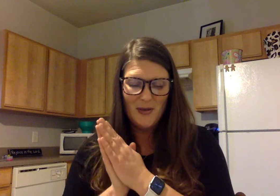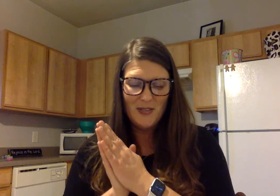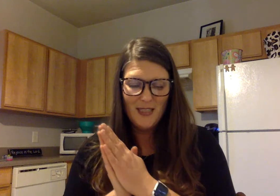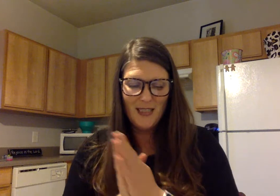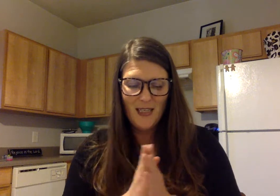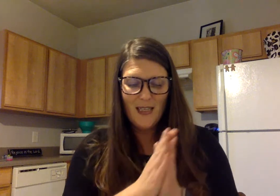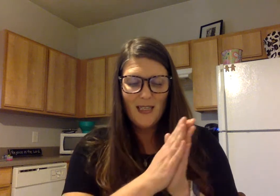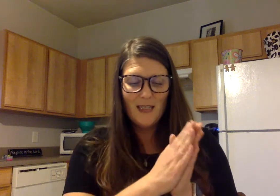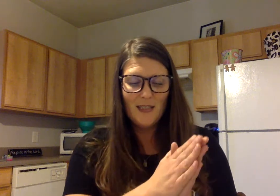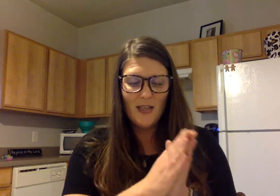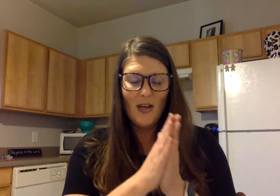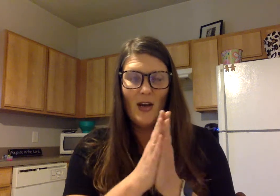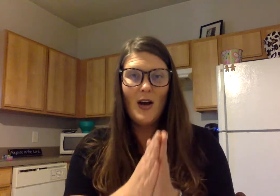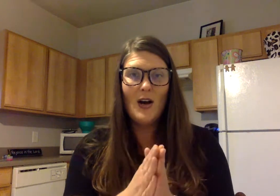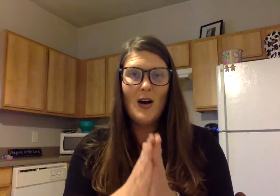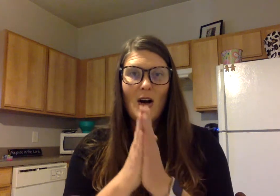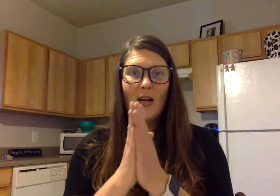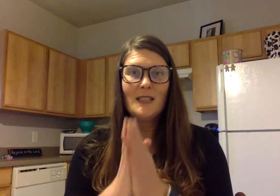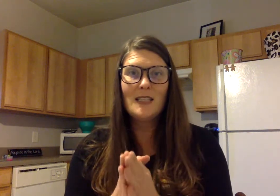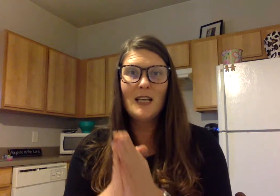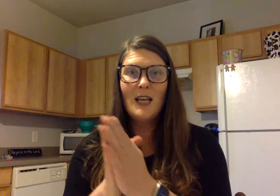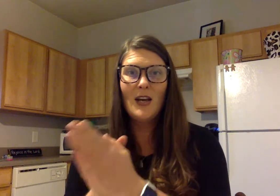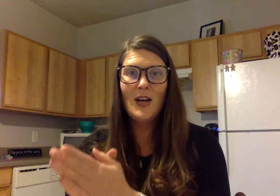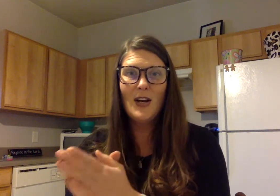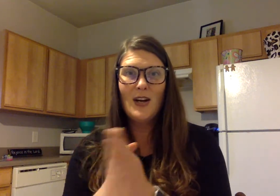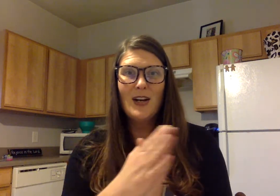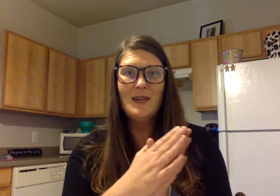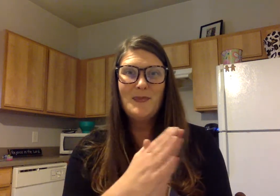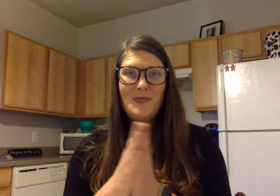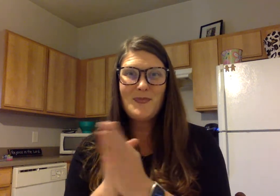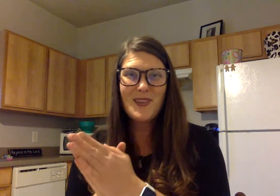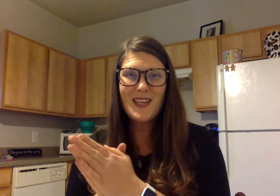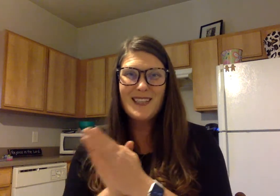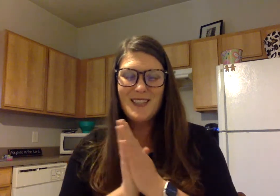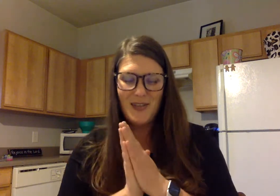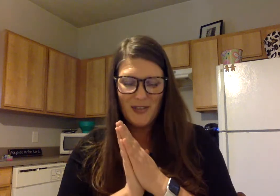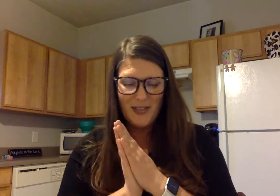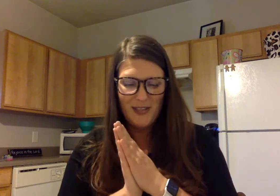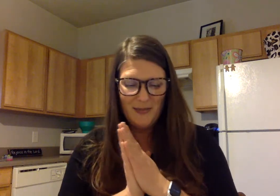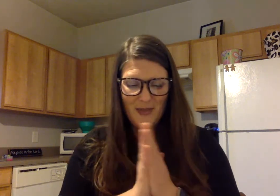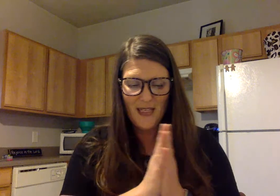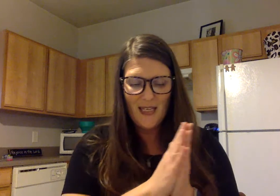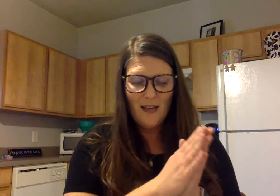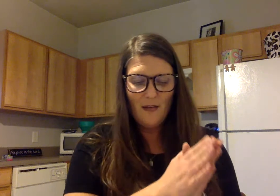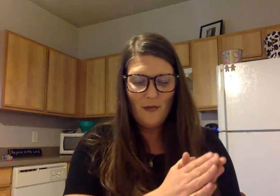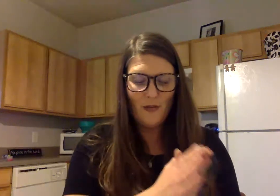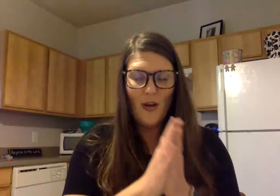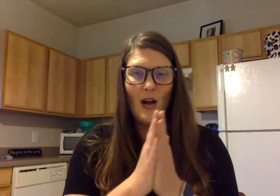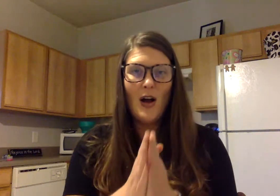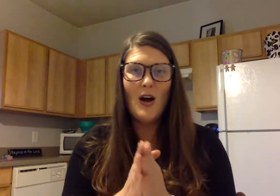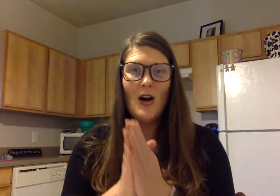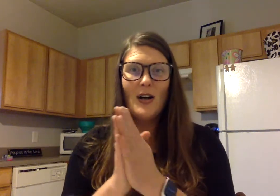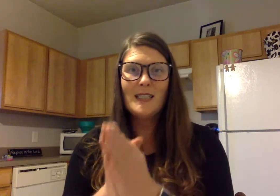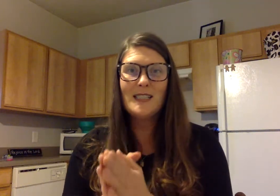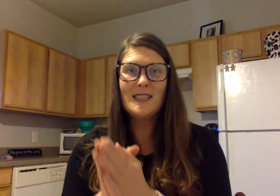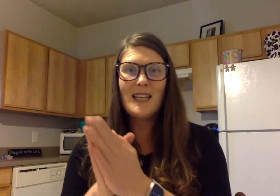d A, T, R, daughter, F, A, S,